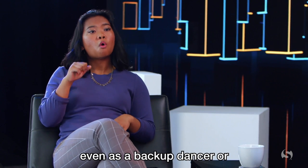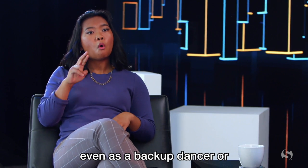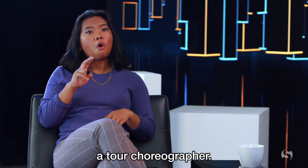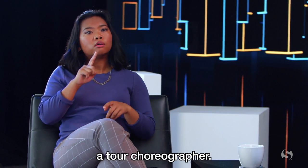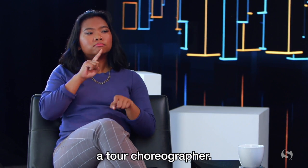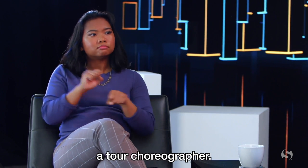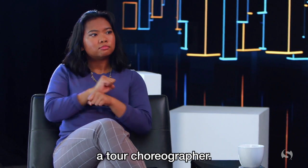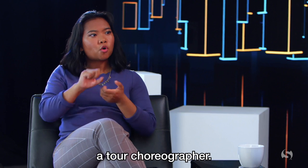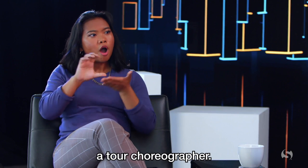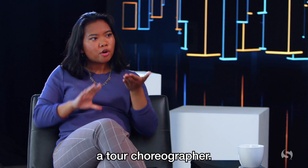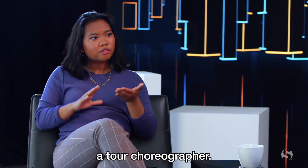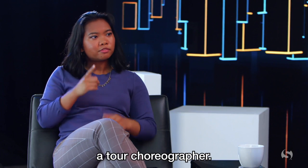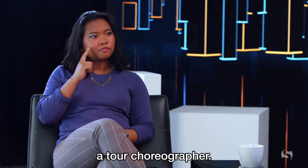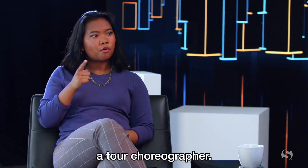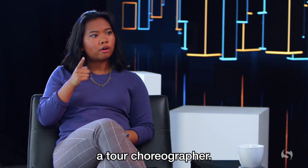a tour choreographer.